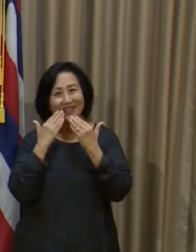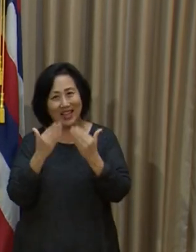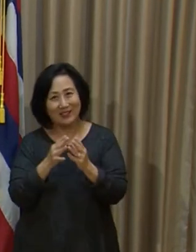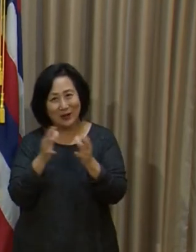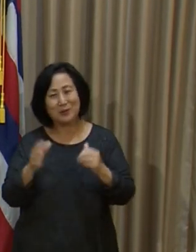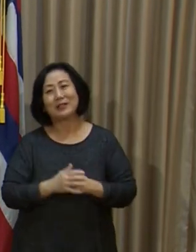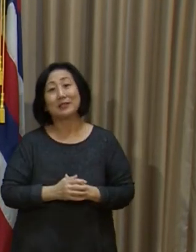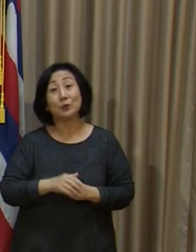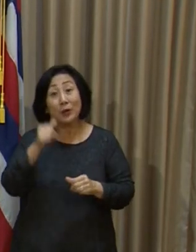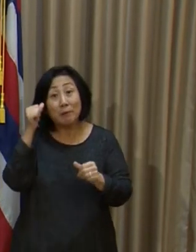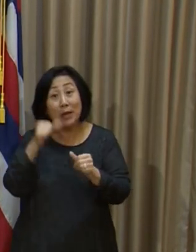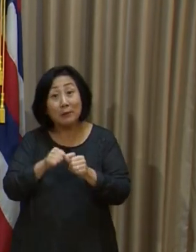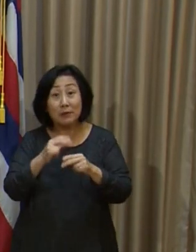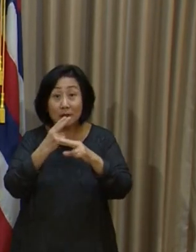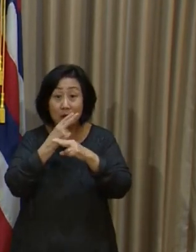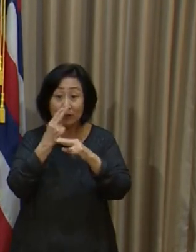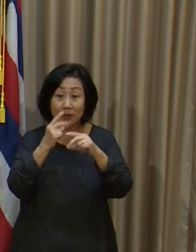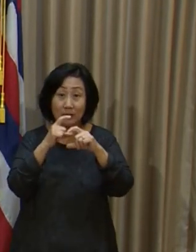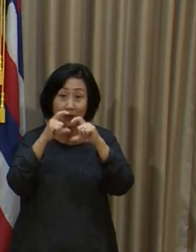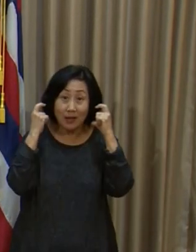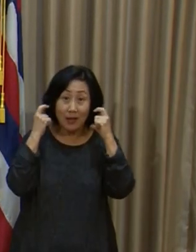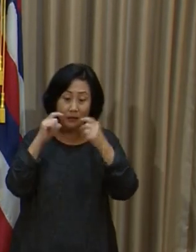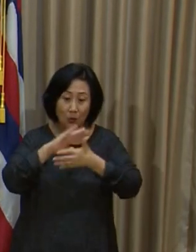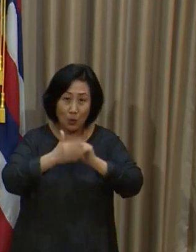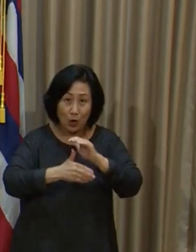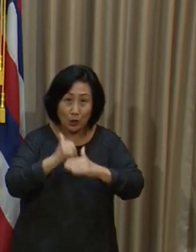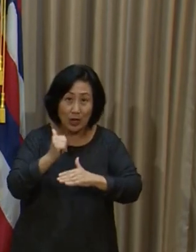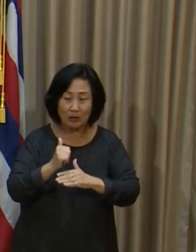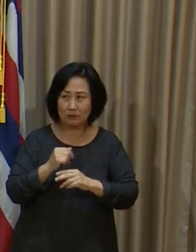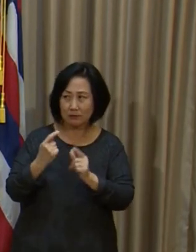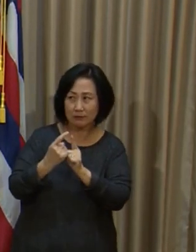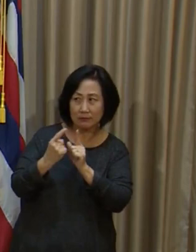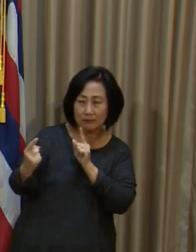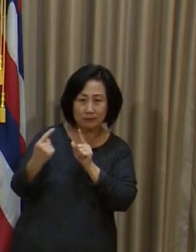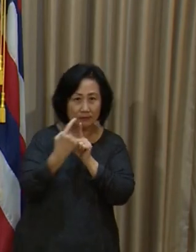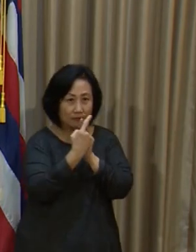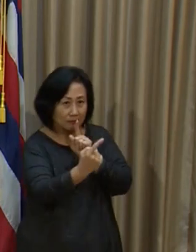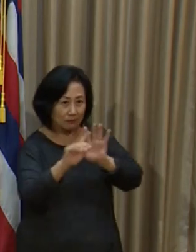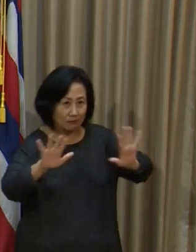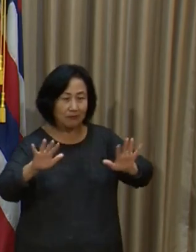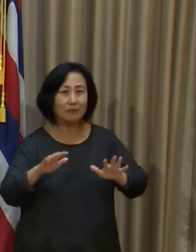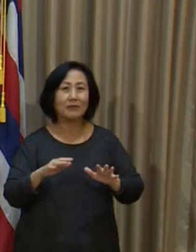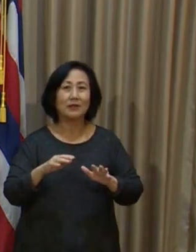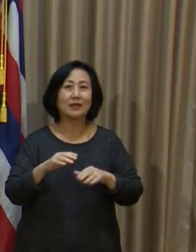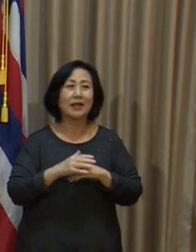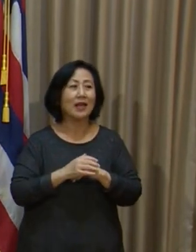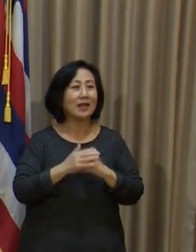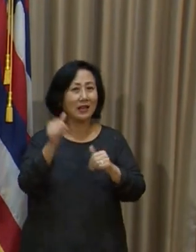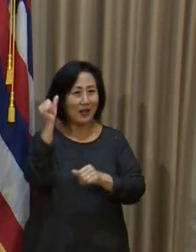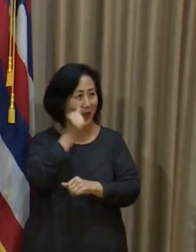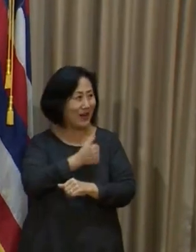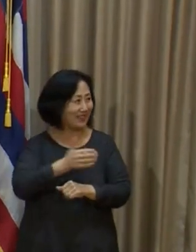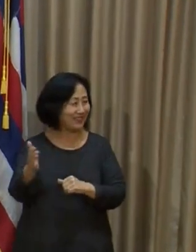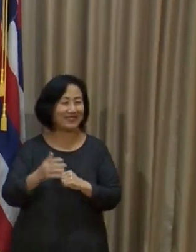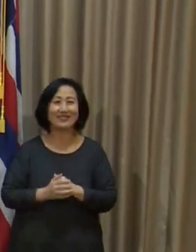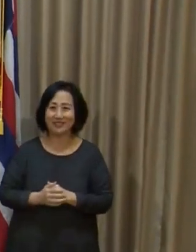you very much. Remember, wear your mask, wash your hands, watch your distance, and get vaccinated. Aloha.